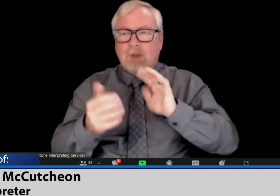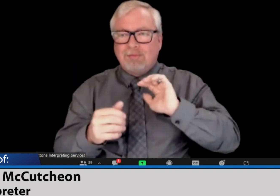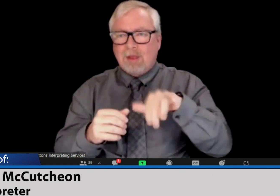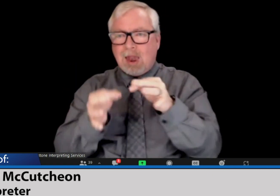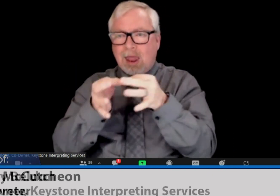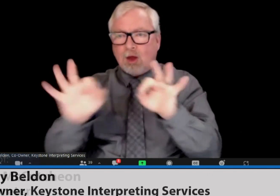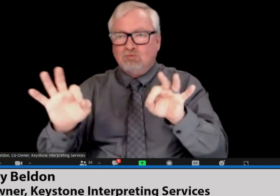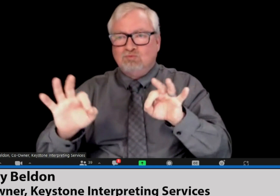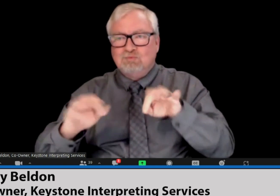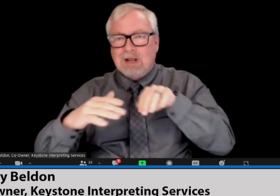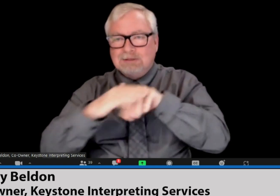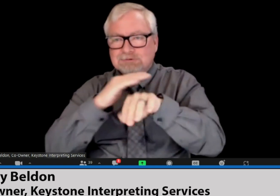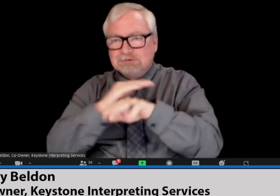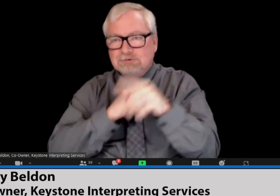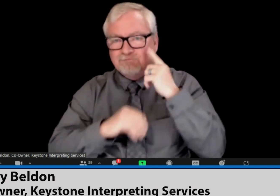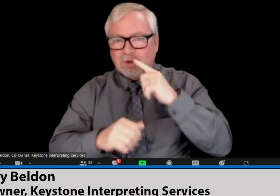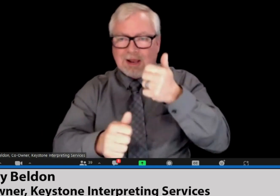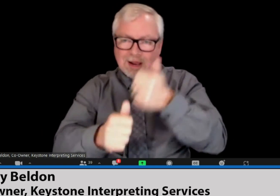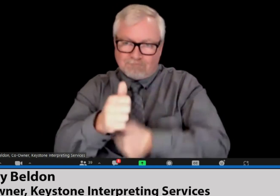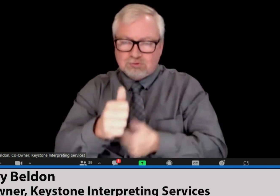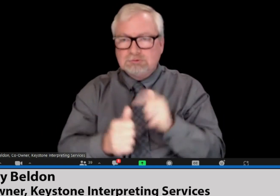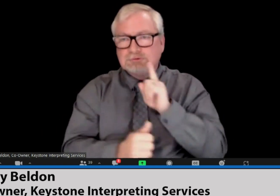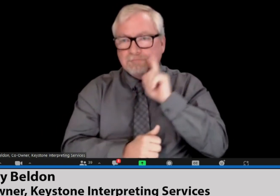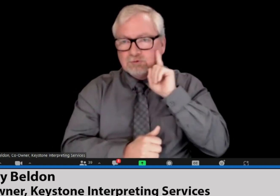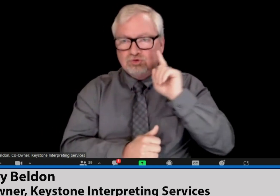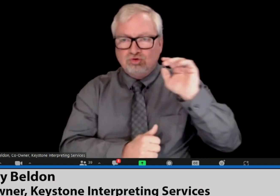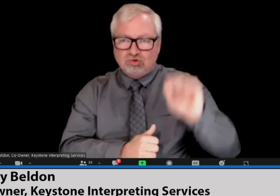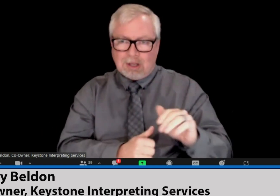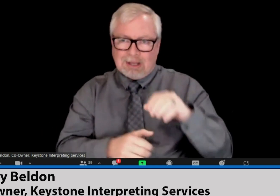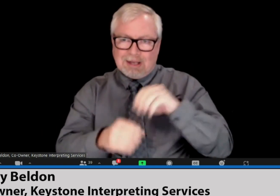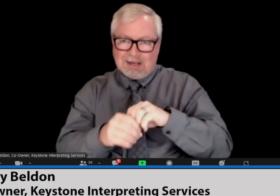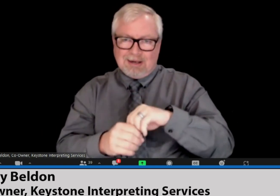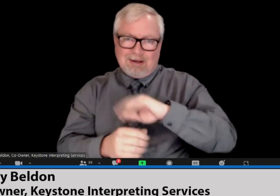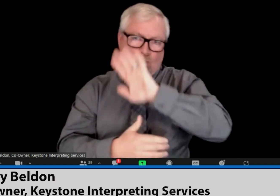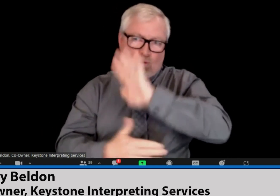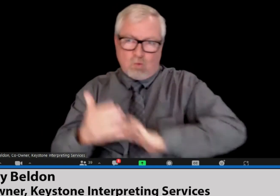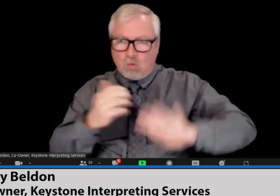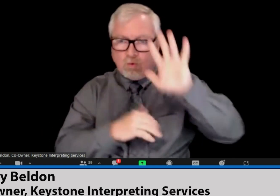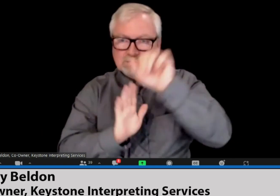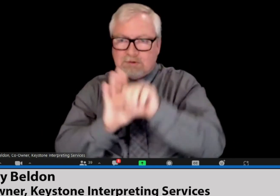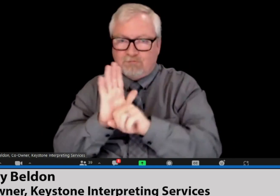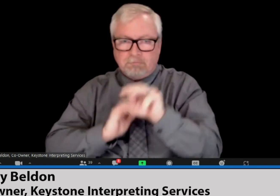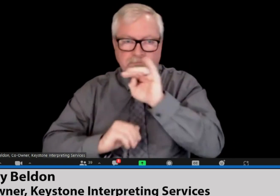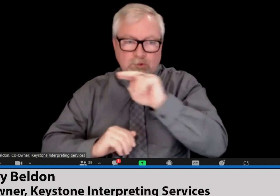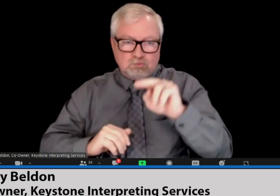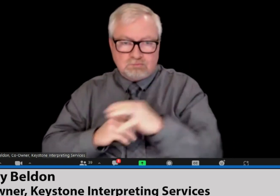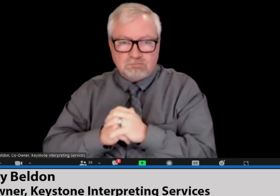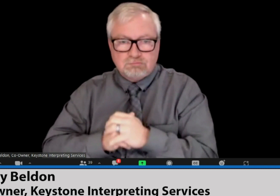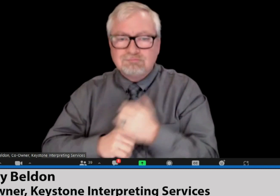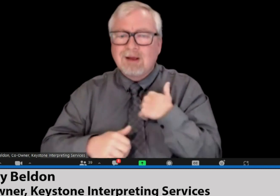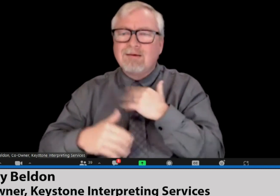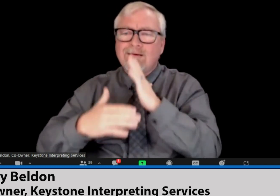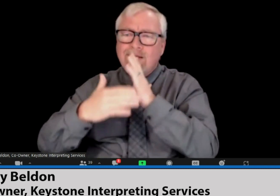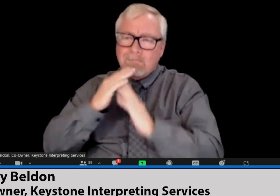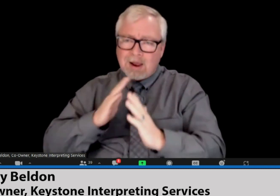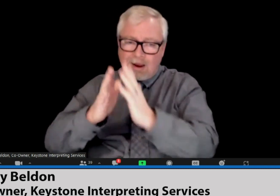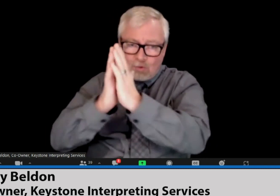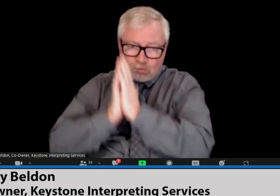doors and lift up the language of access for the deaf community and for deaf children all over the United States,